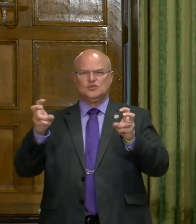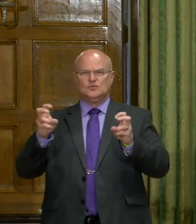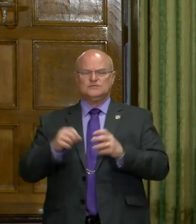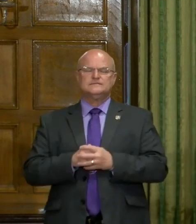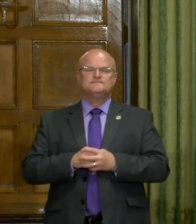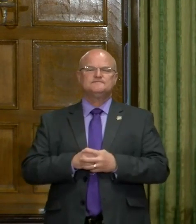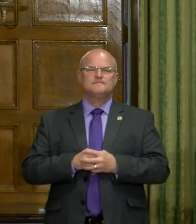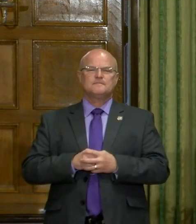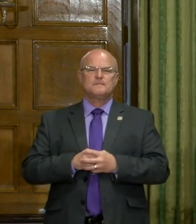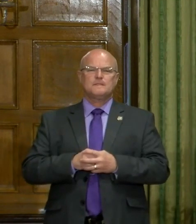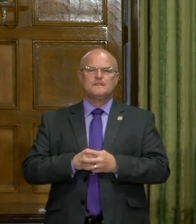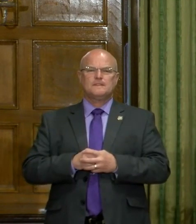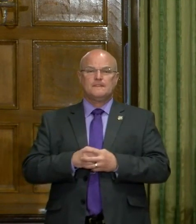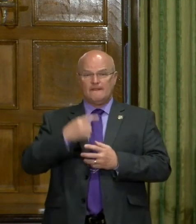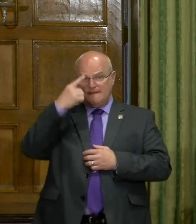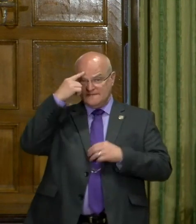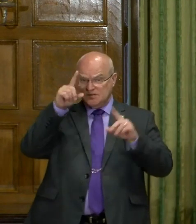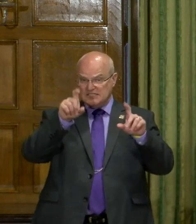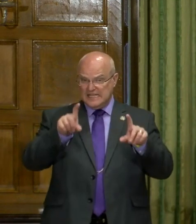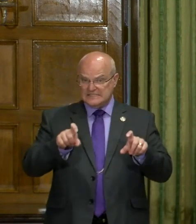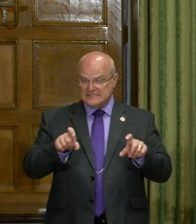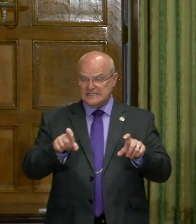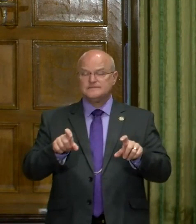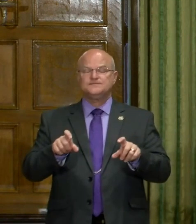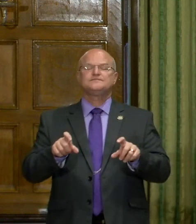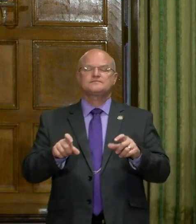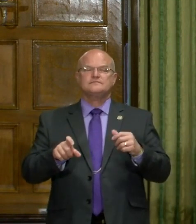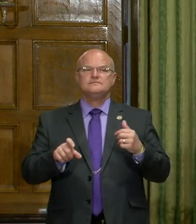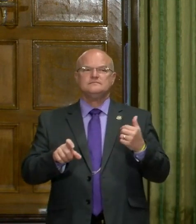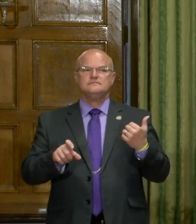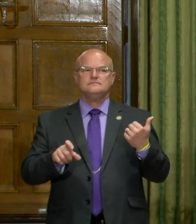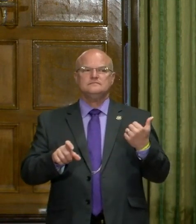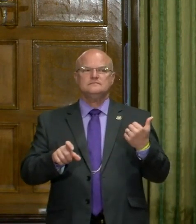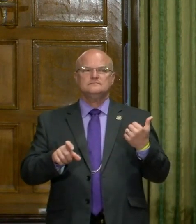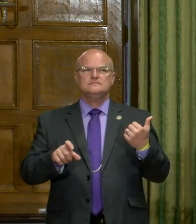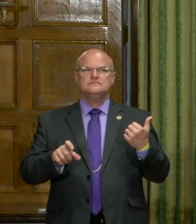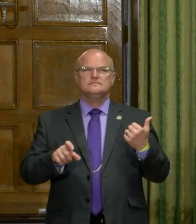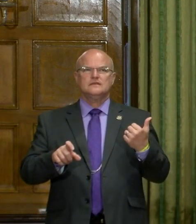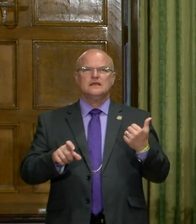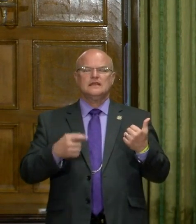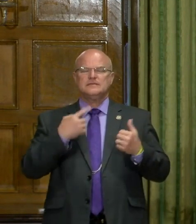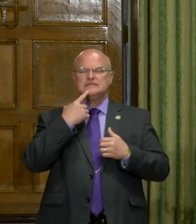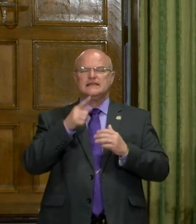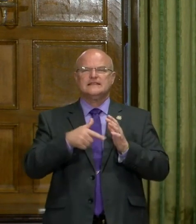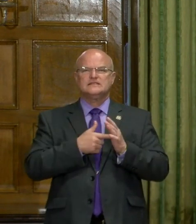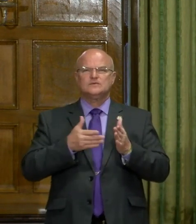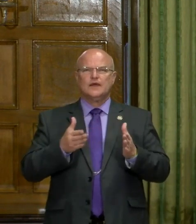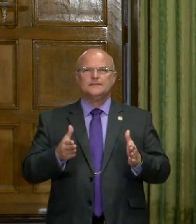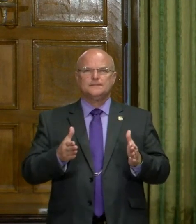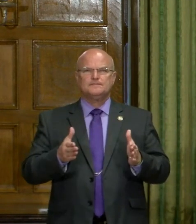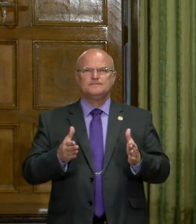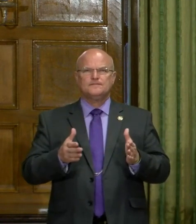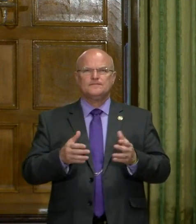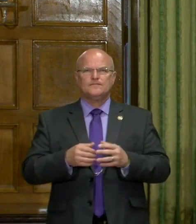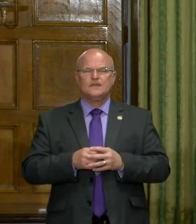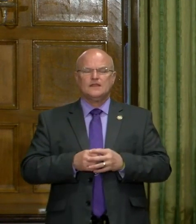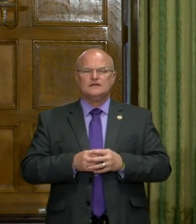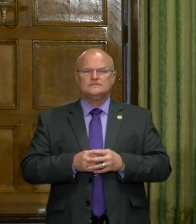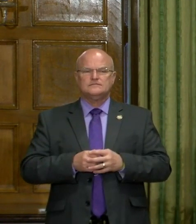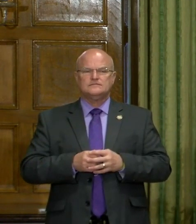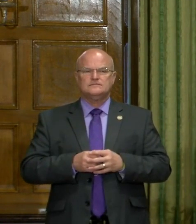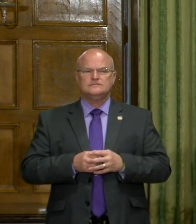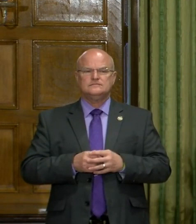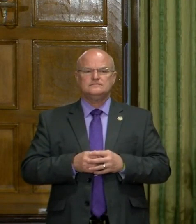terms? Capacity for testing? Uh, let, let me put it this way. Uh,